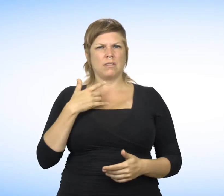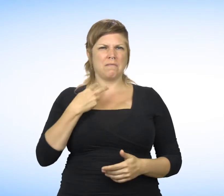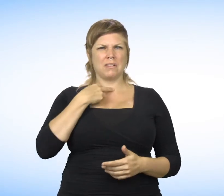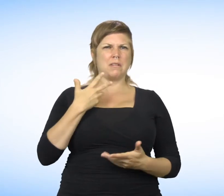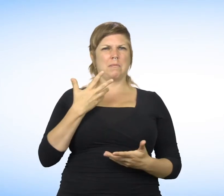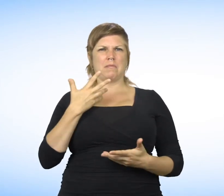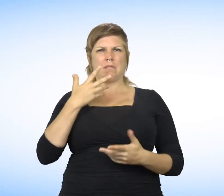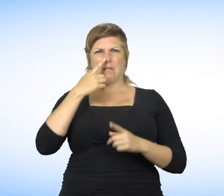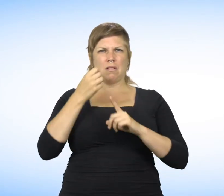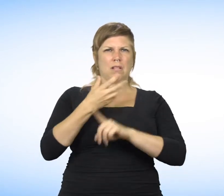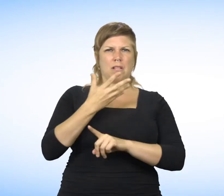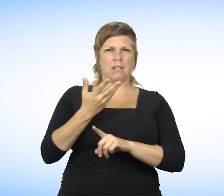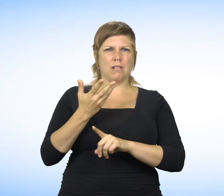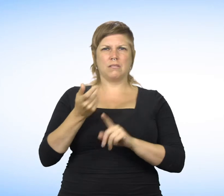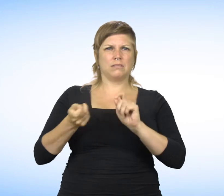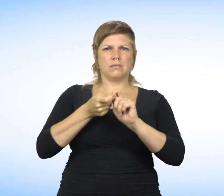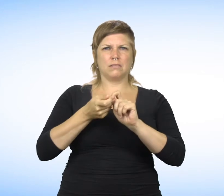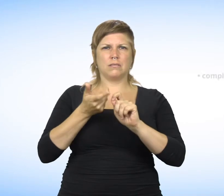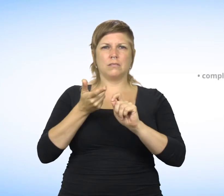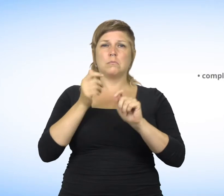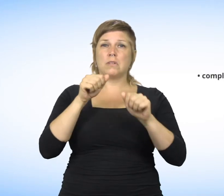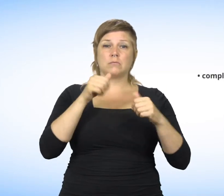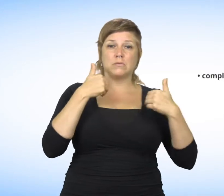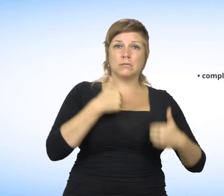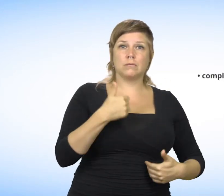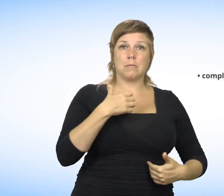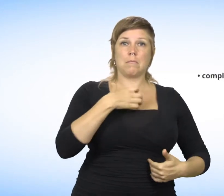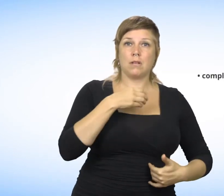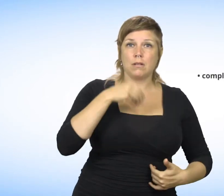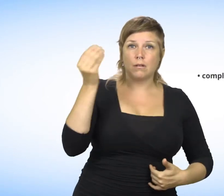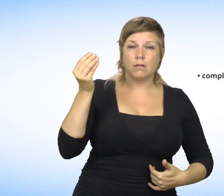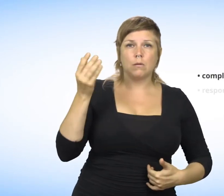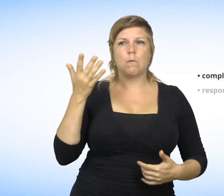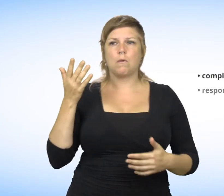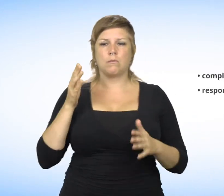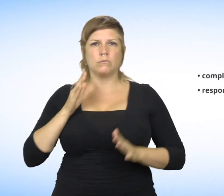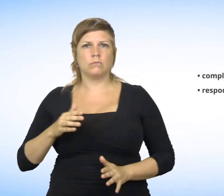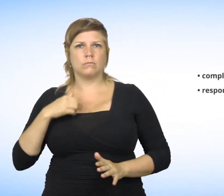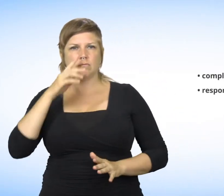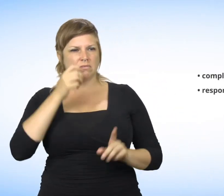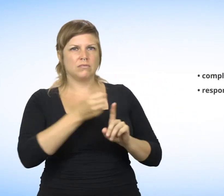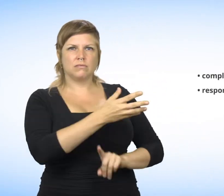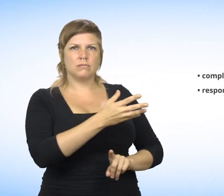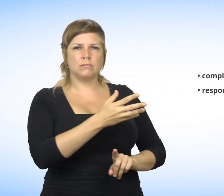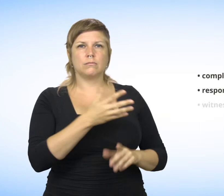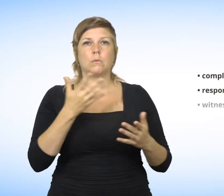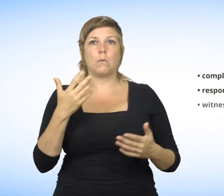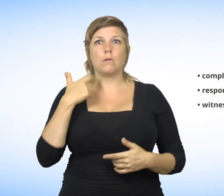Accordingly, you can file a complaint with the commission if you think you are a victim of reprisals either as a complainant, respondent,